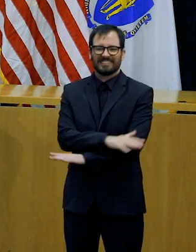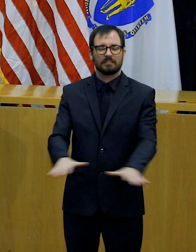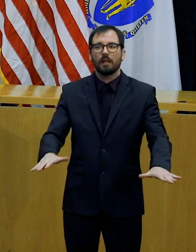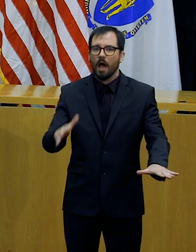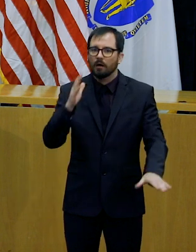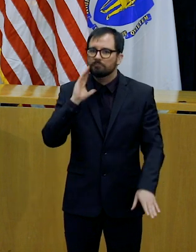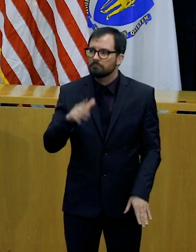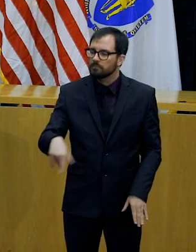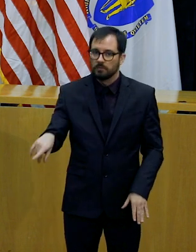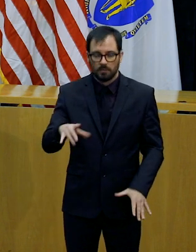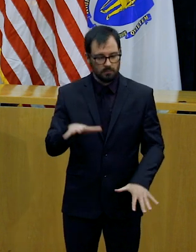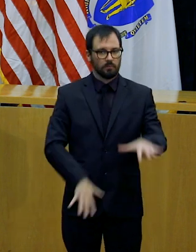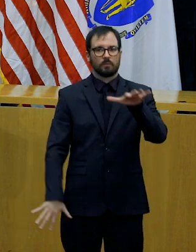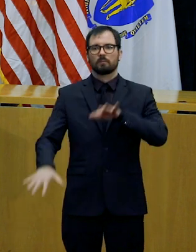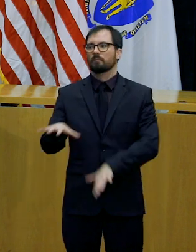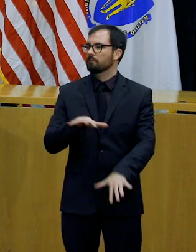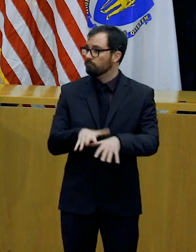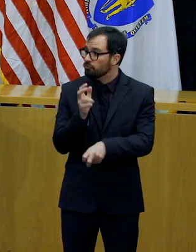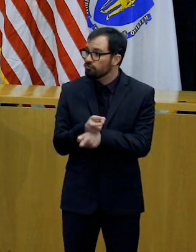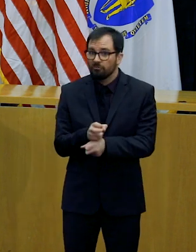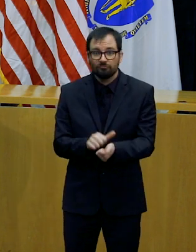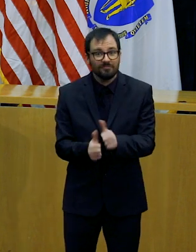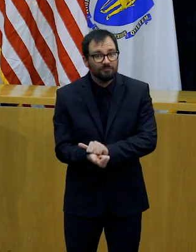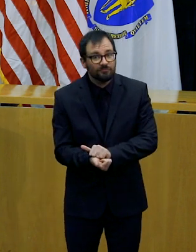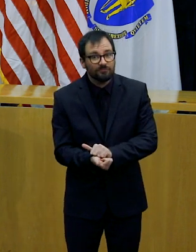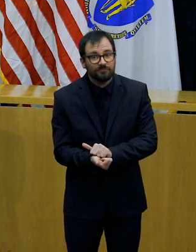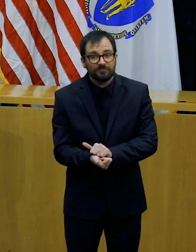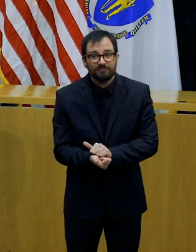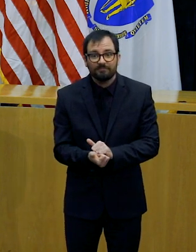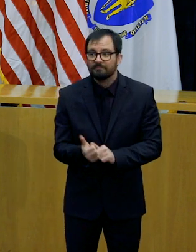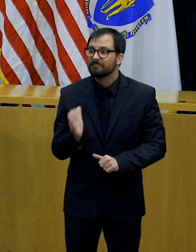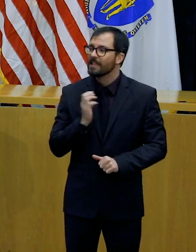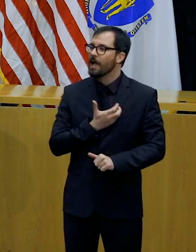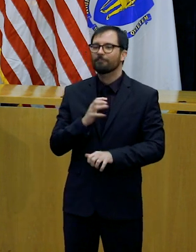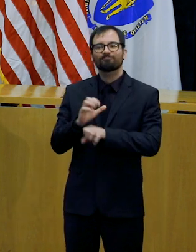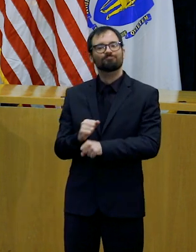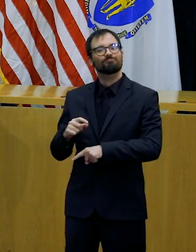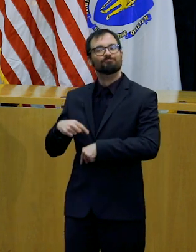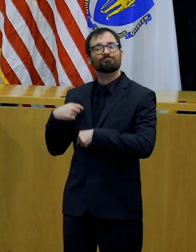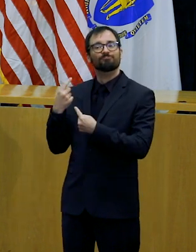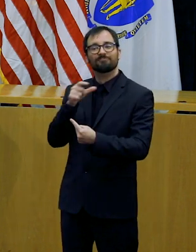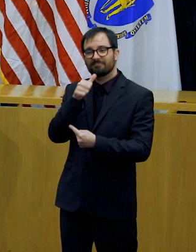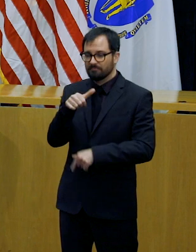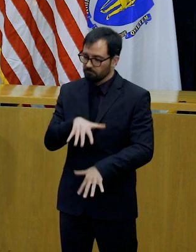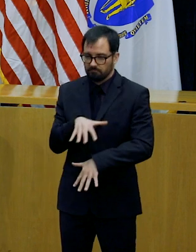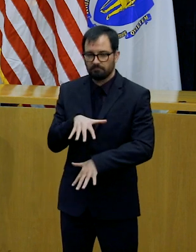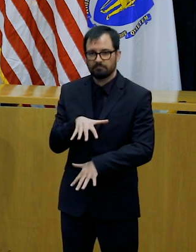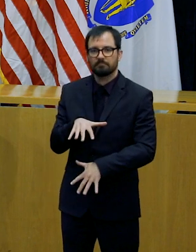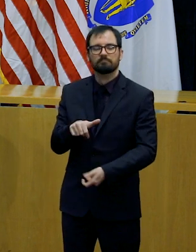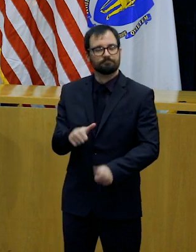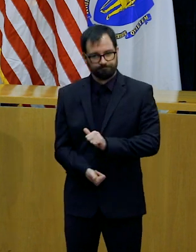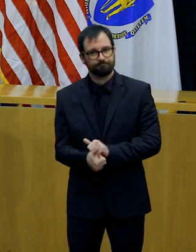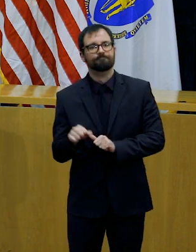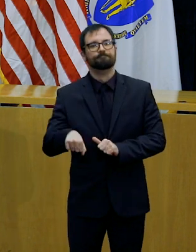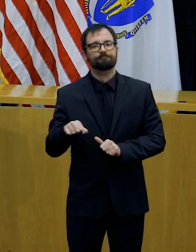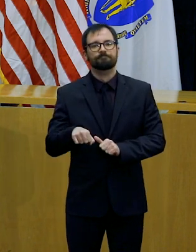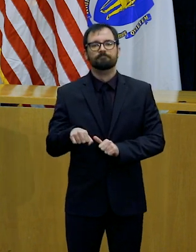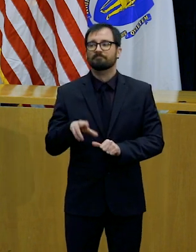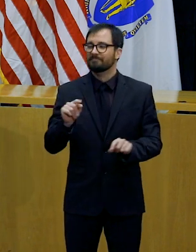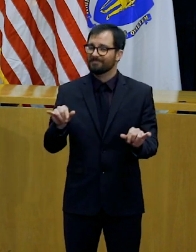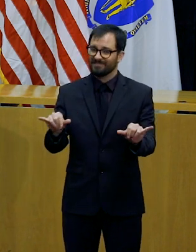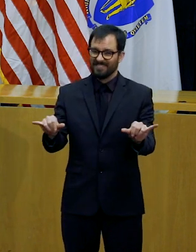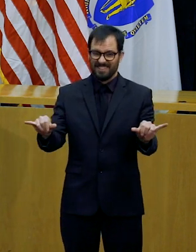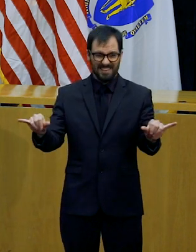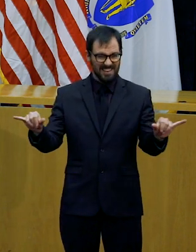hugely important and it is one very significant way everyone can participate in stopping the